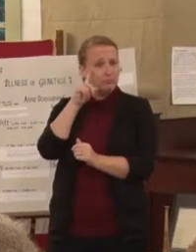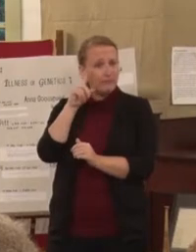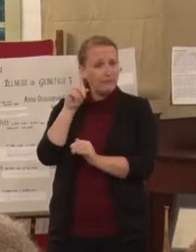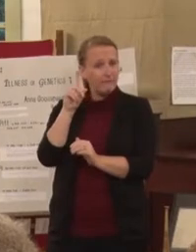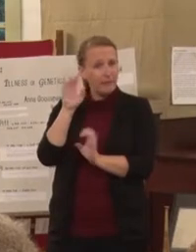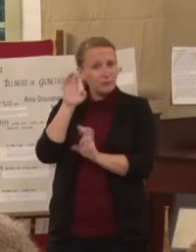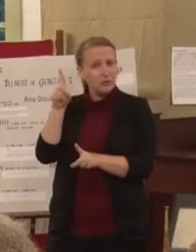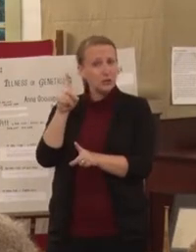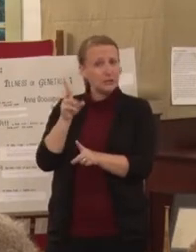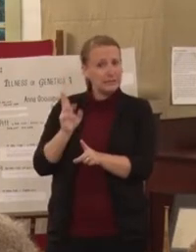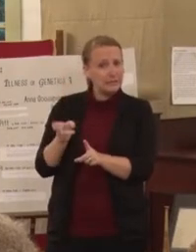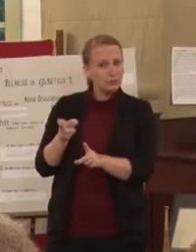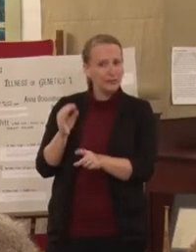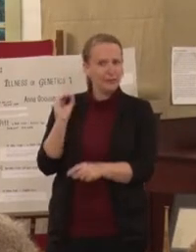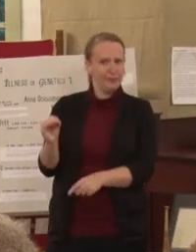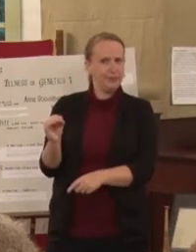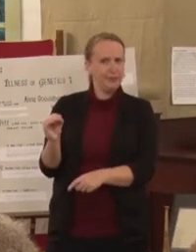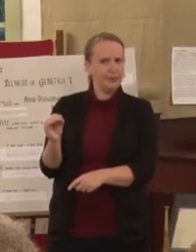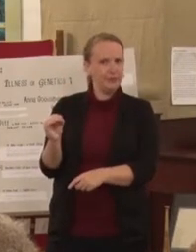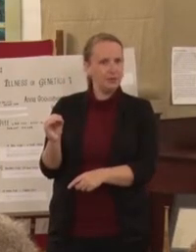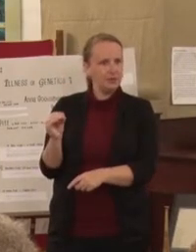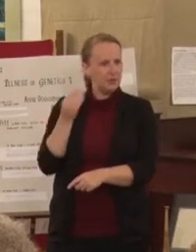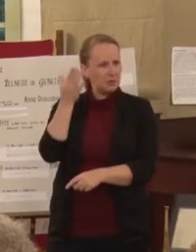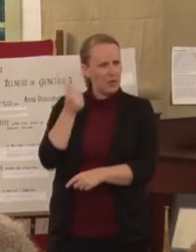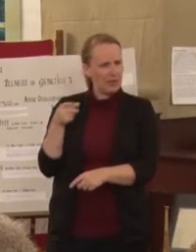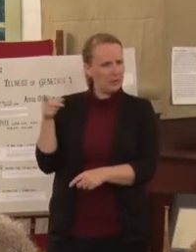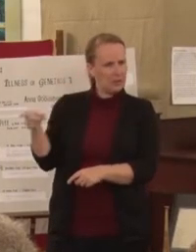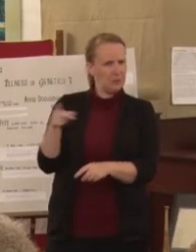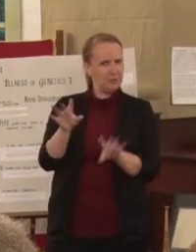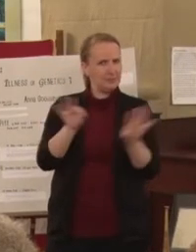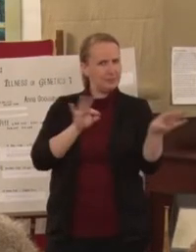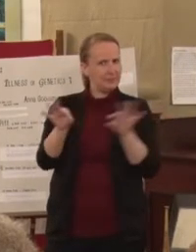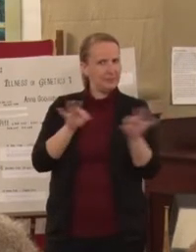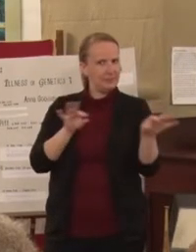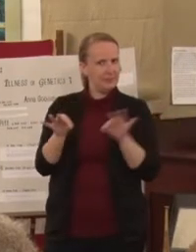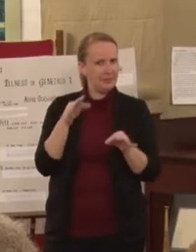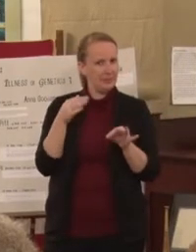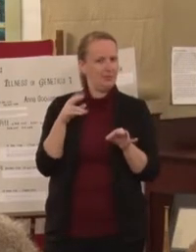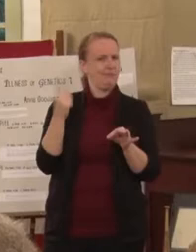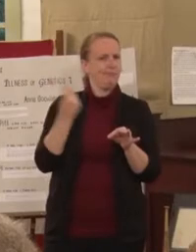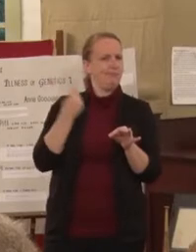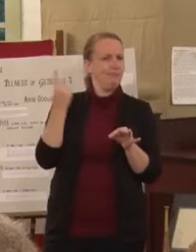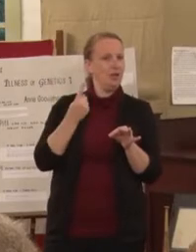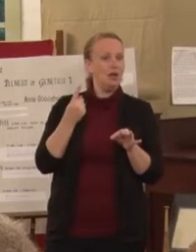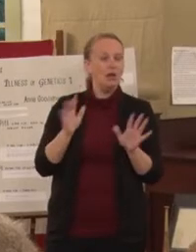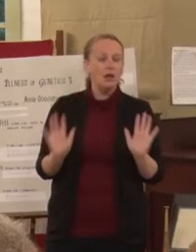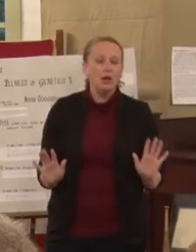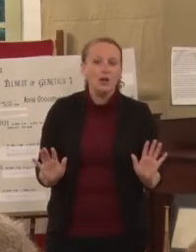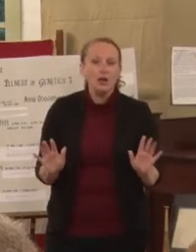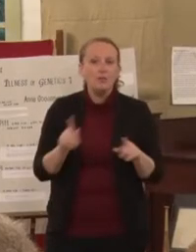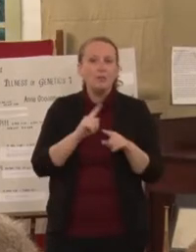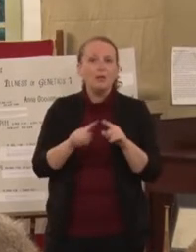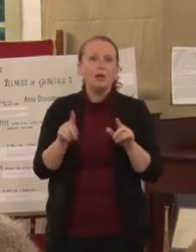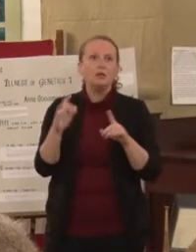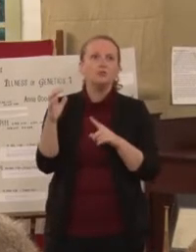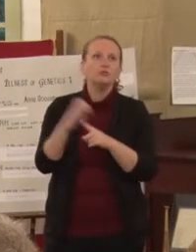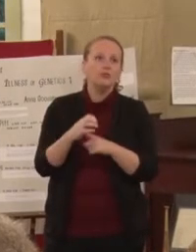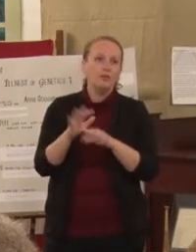they're going to make these selections. But it could have been a better team, and that was exactly what we